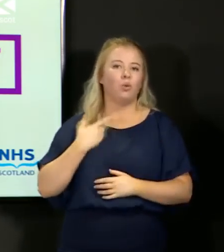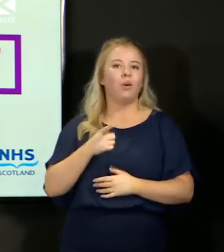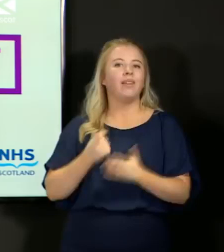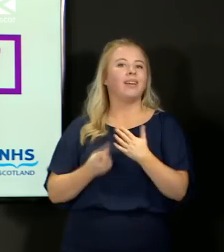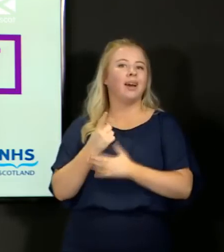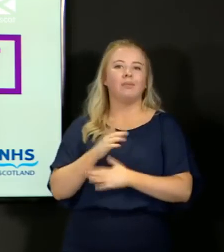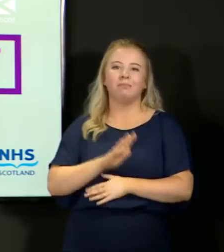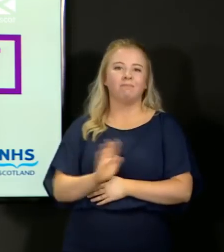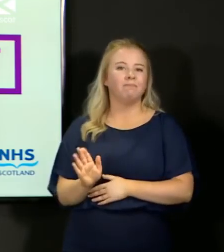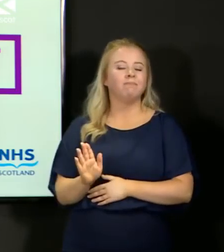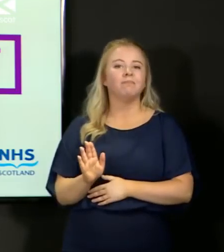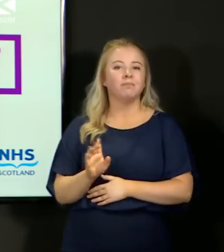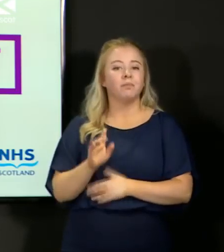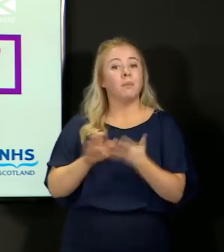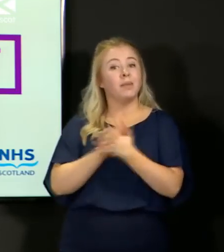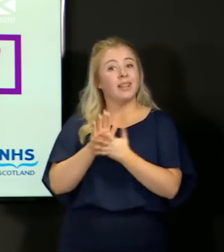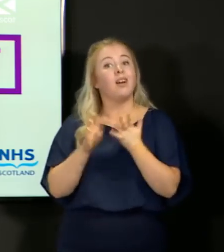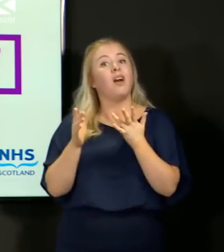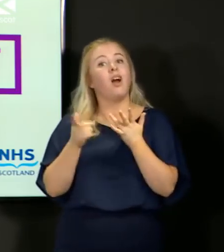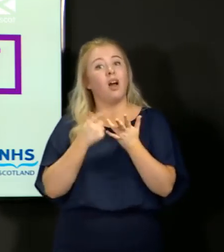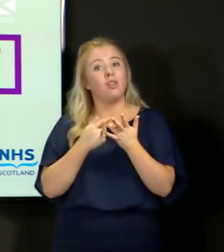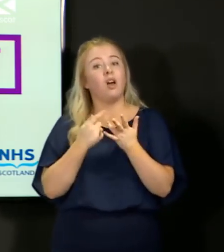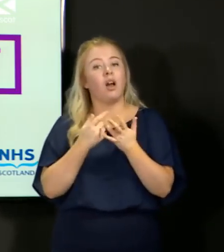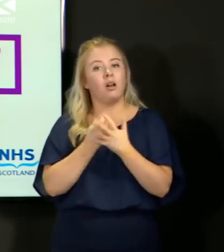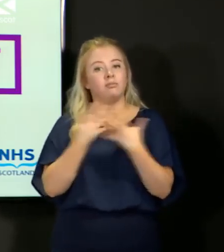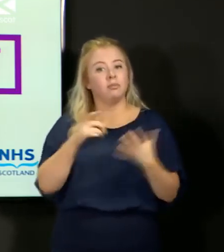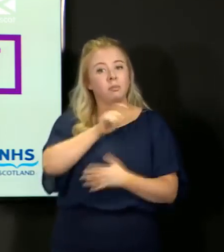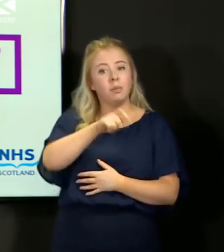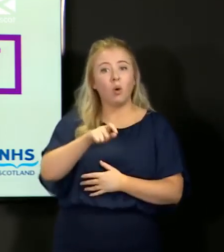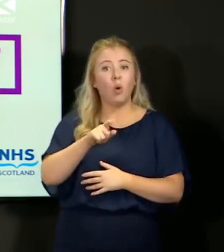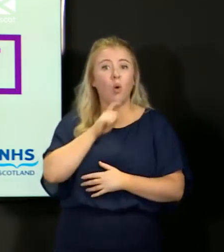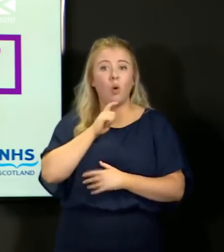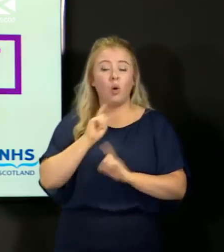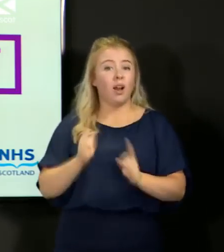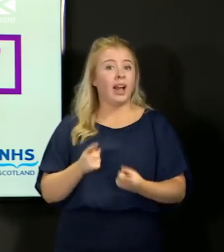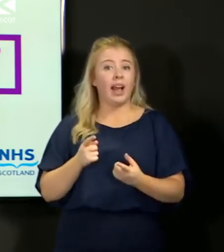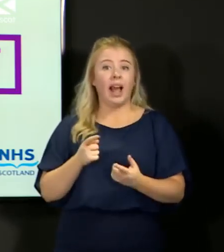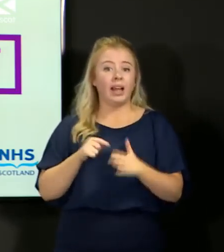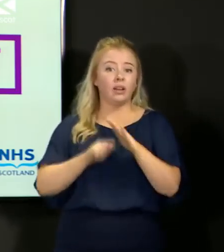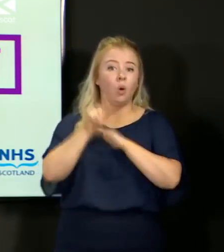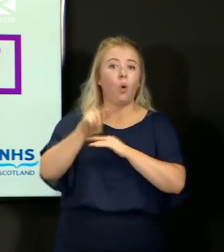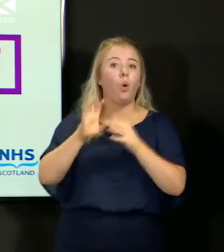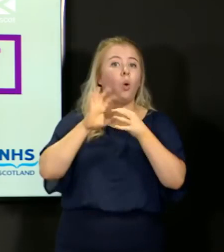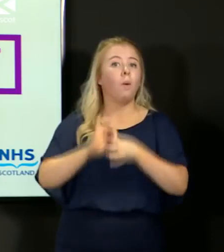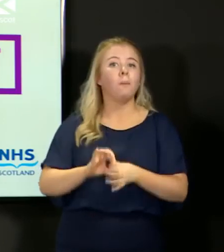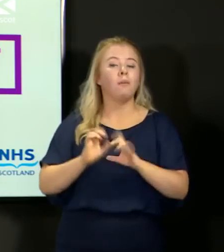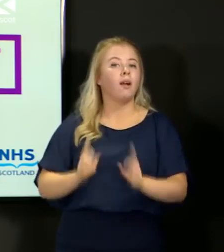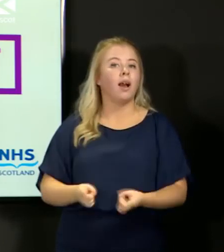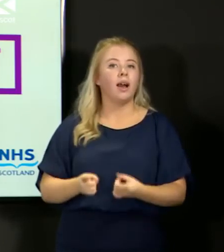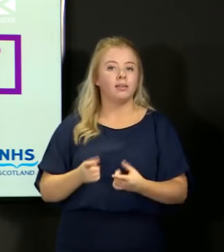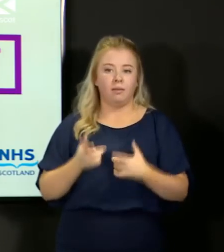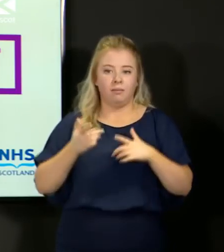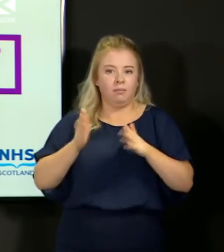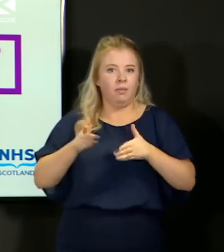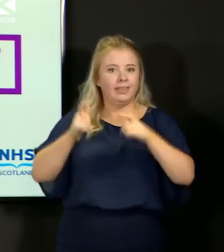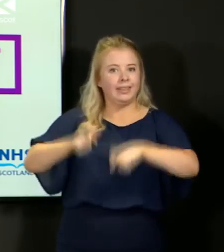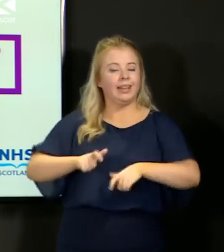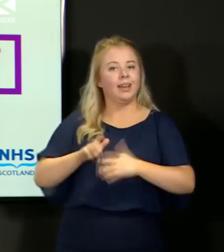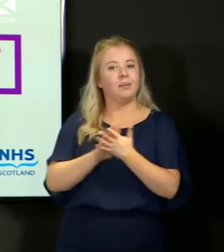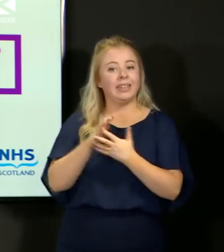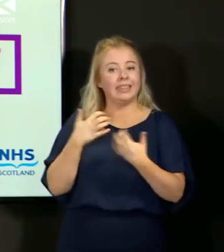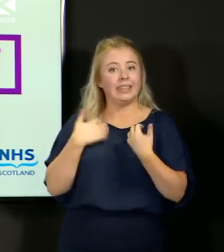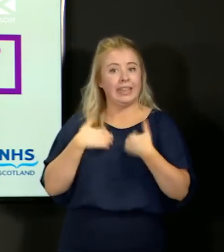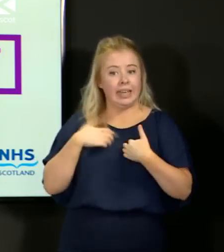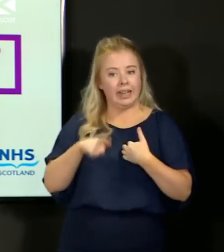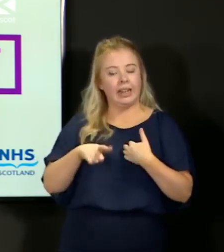that to happen either. And then there's going to be a number of people who actually cannot leave their home, and we're very keen that we provide